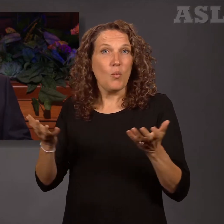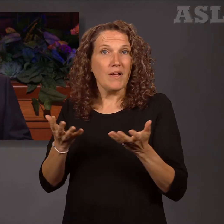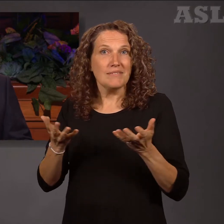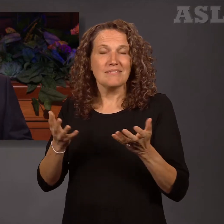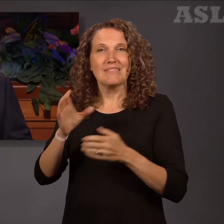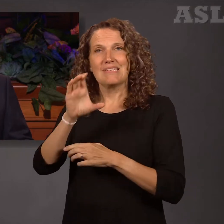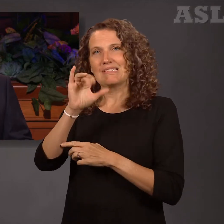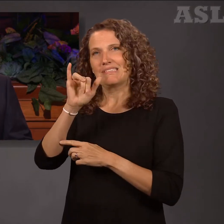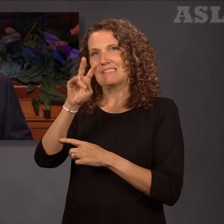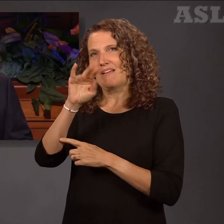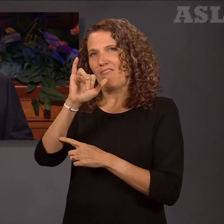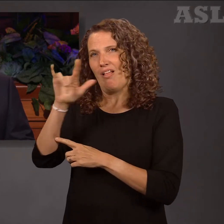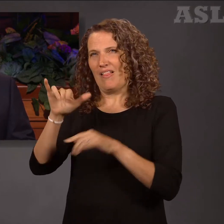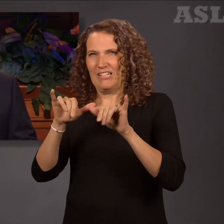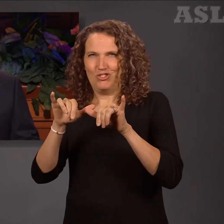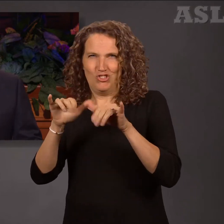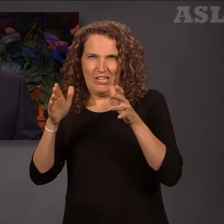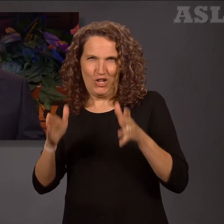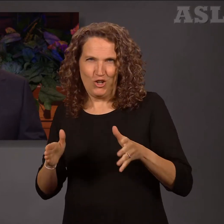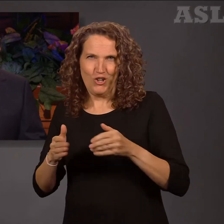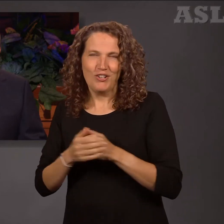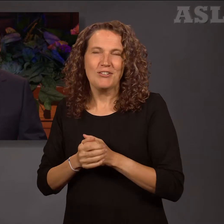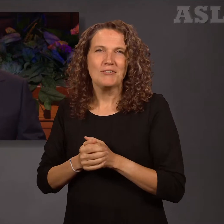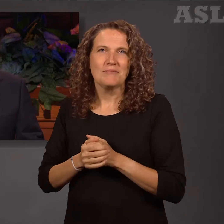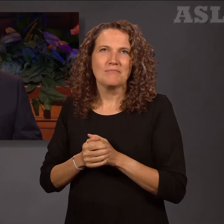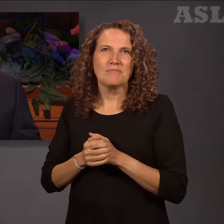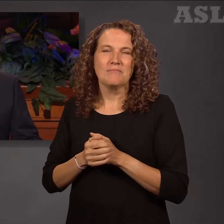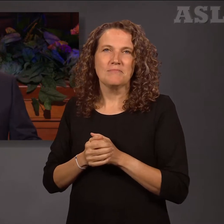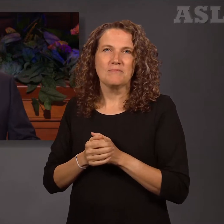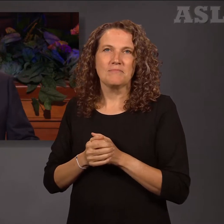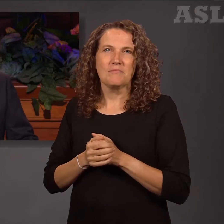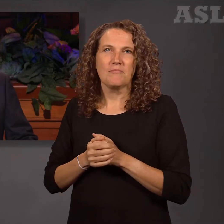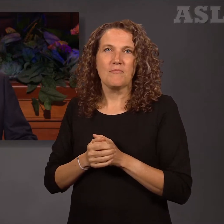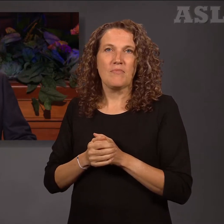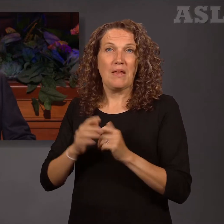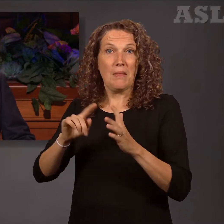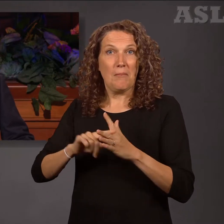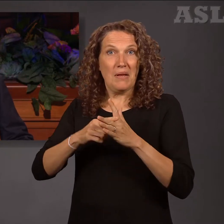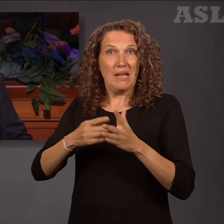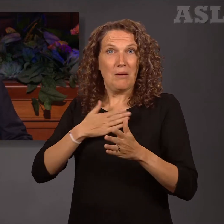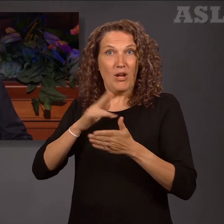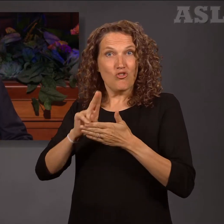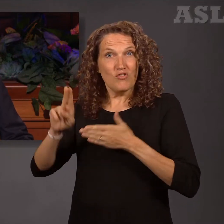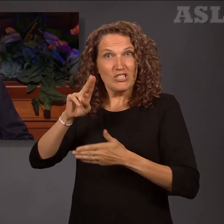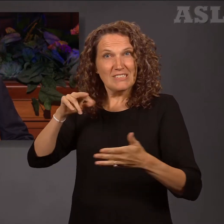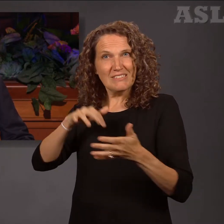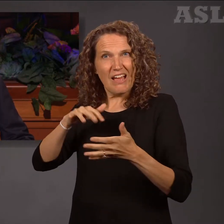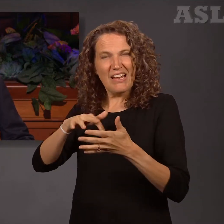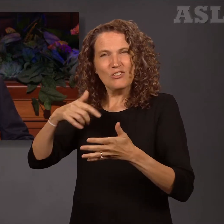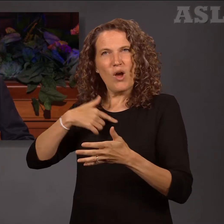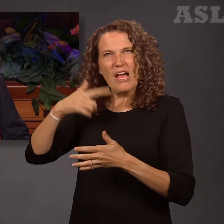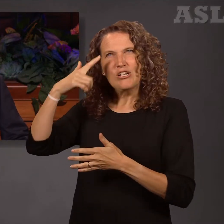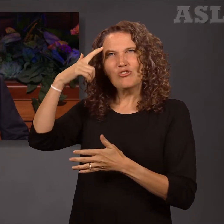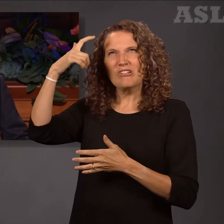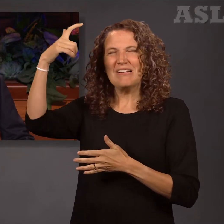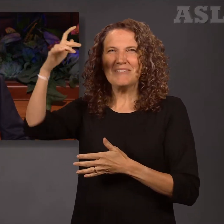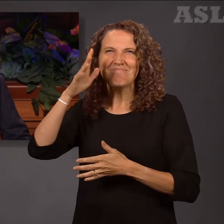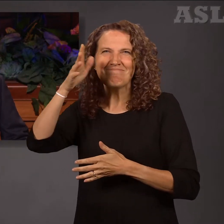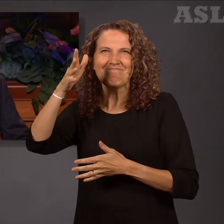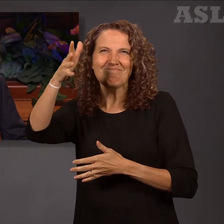engineering. From the beginning of my university studies, I dream of the day when I would complete the